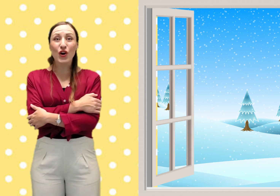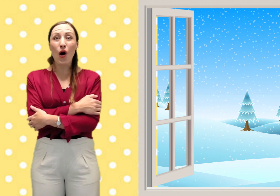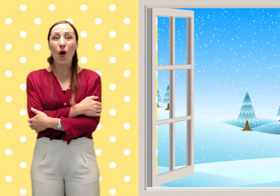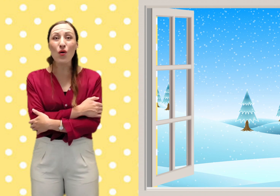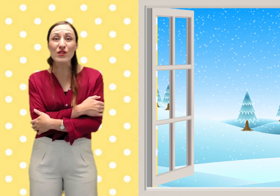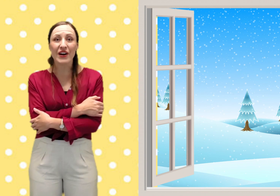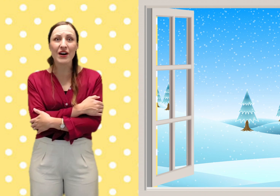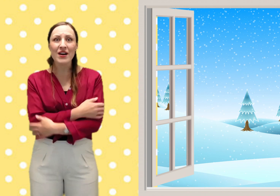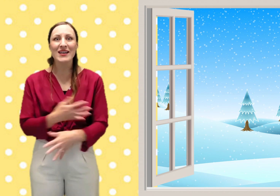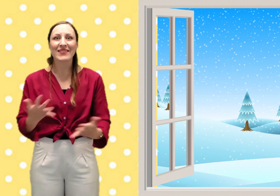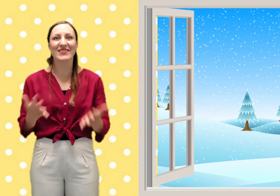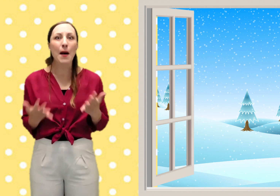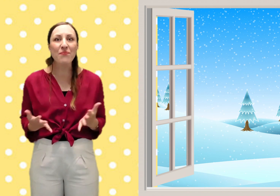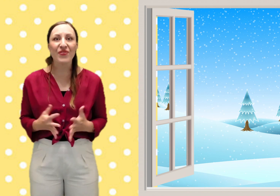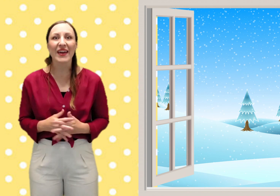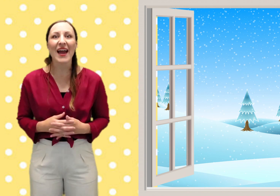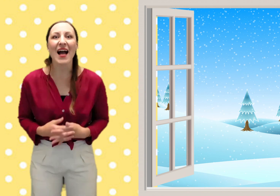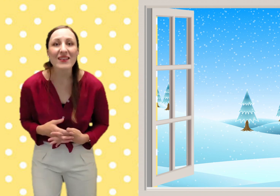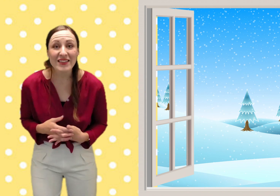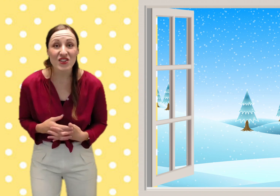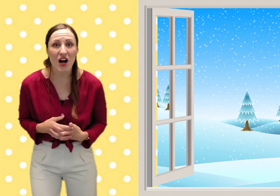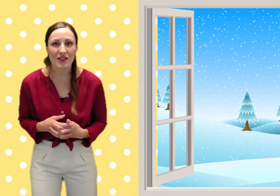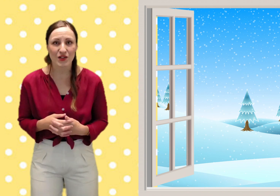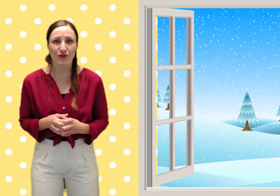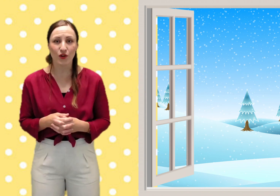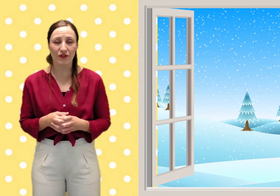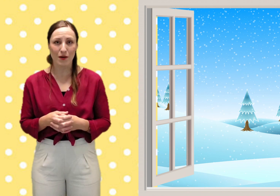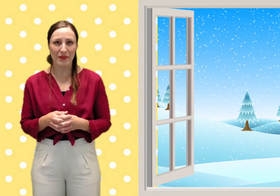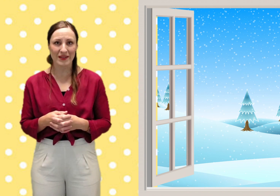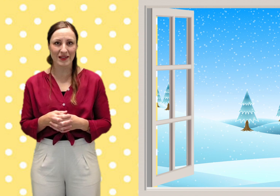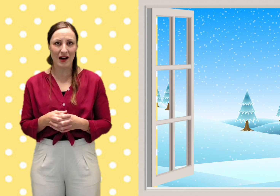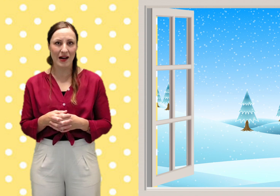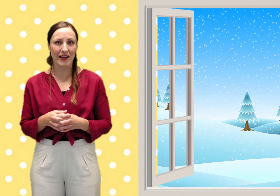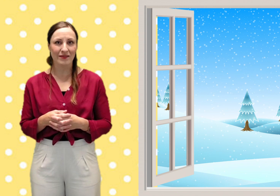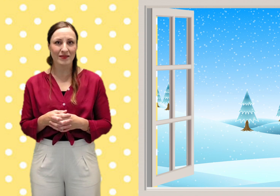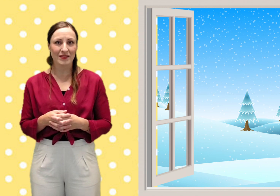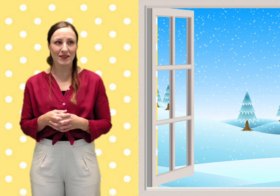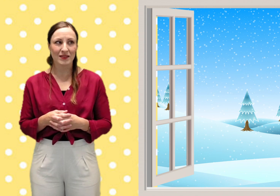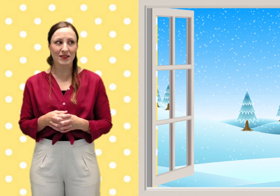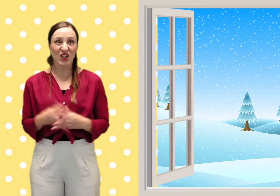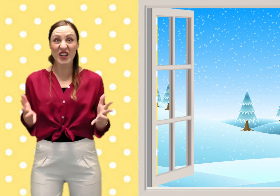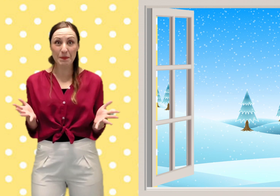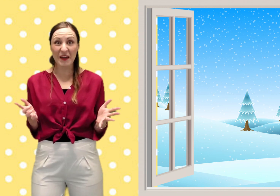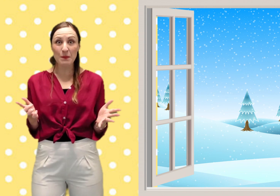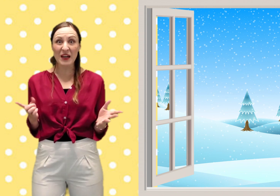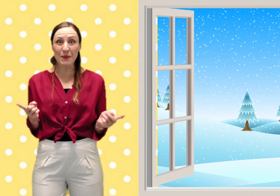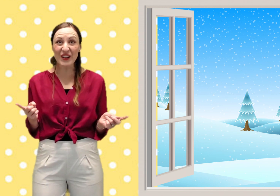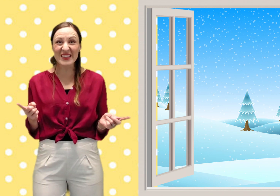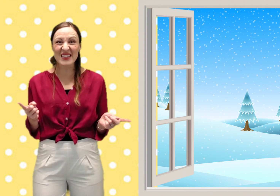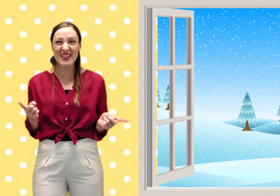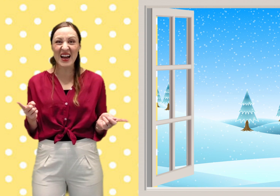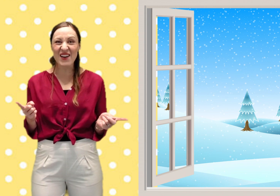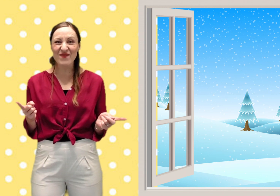colder something else starts to fall from the sky could it be meatballs this time